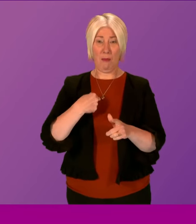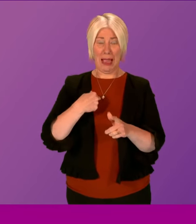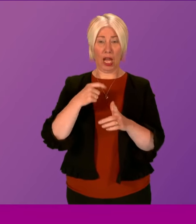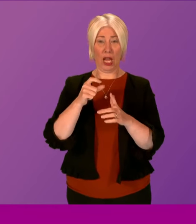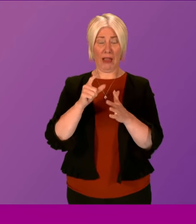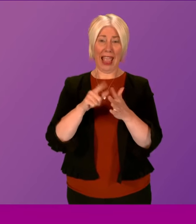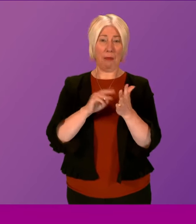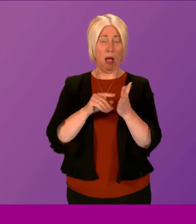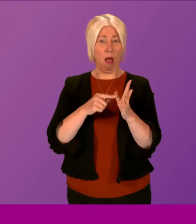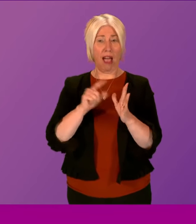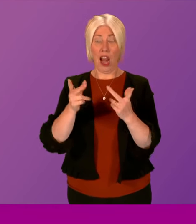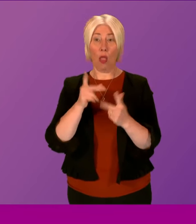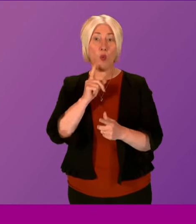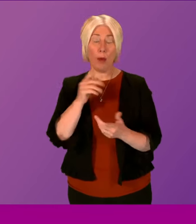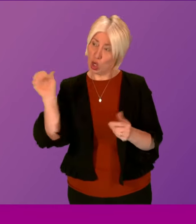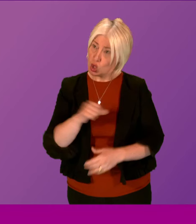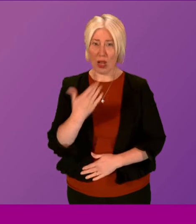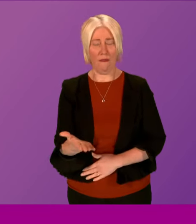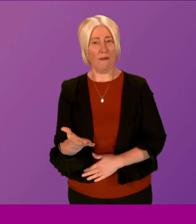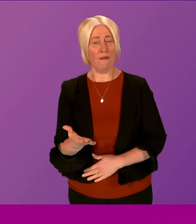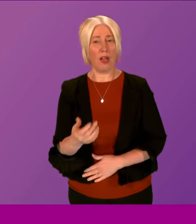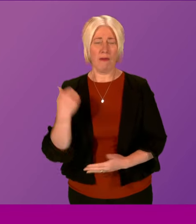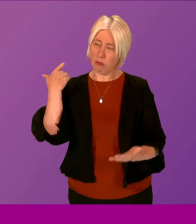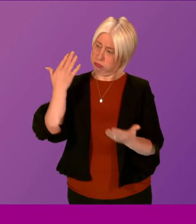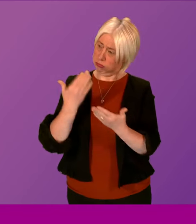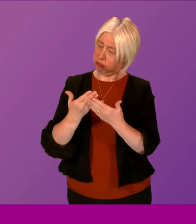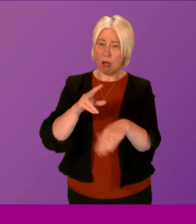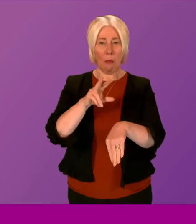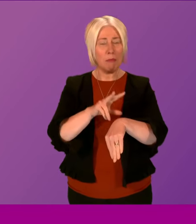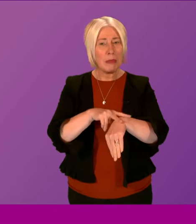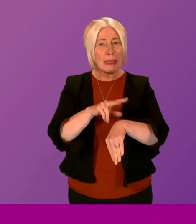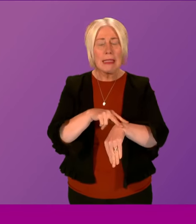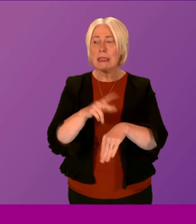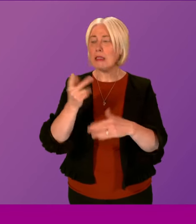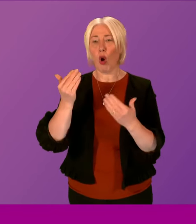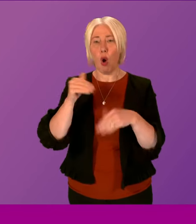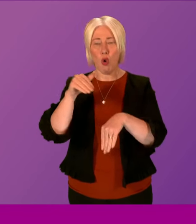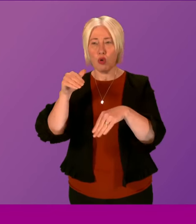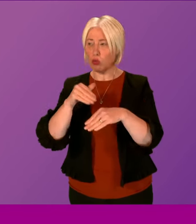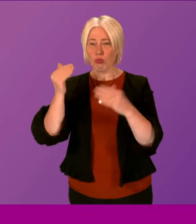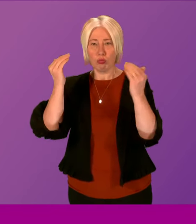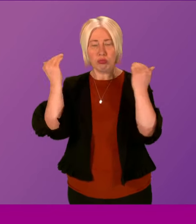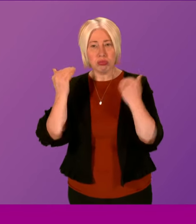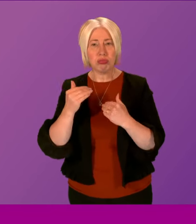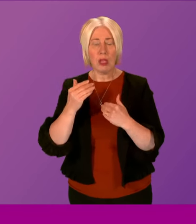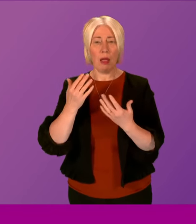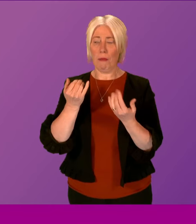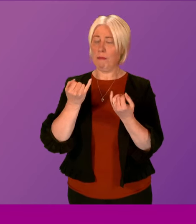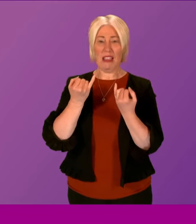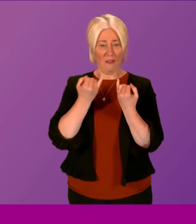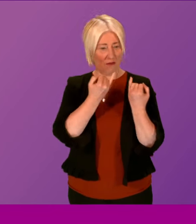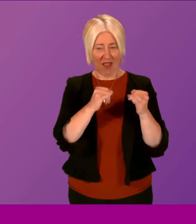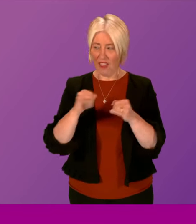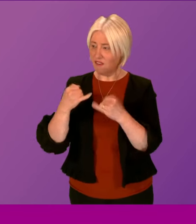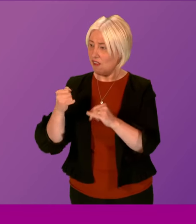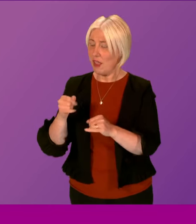deserve. For far too long, those in the police or Crown who failed us have remained in the